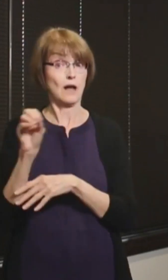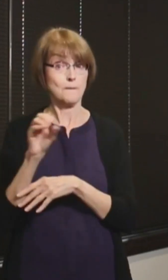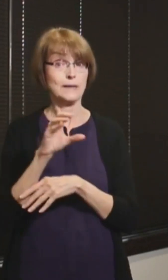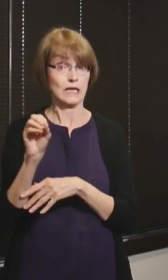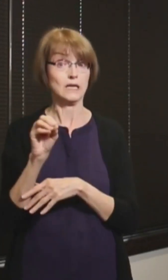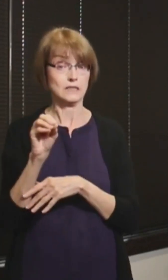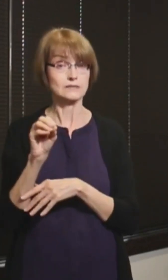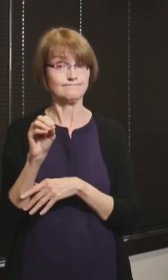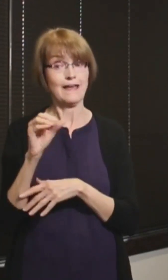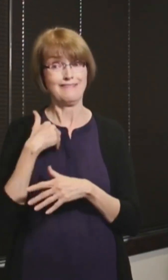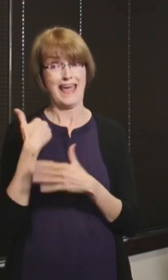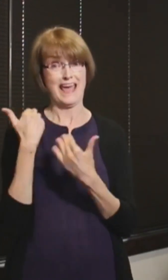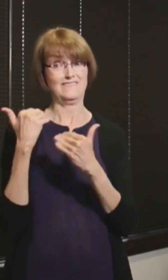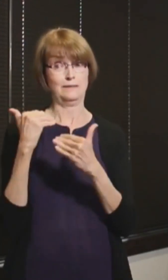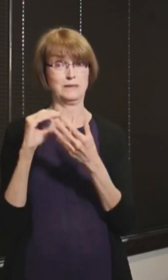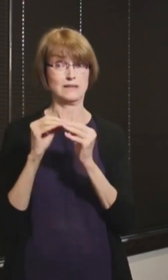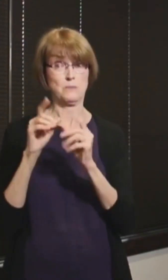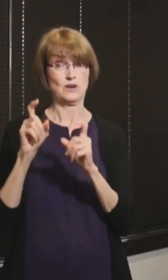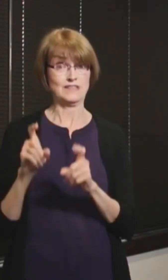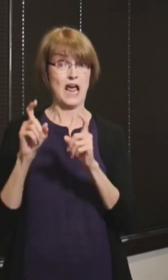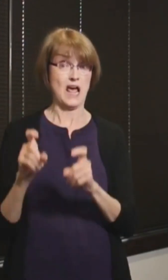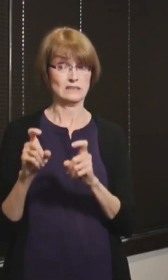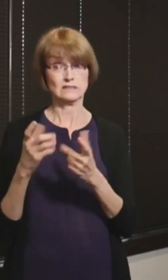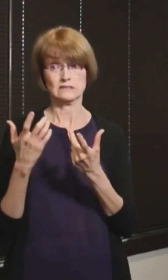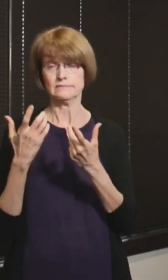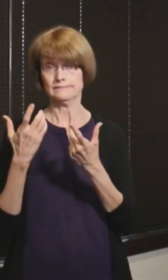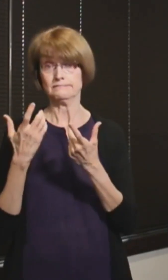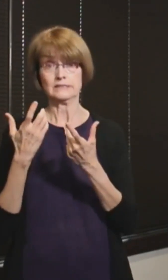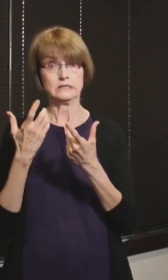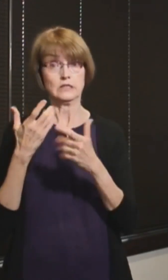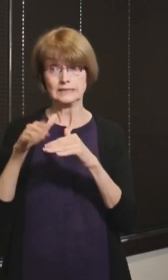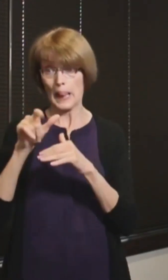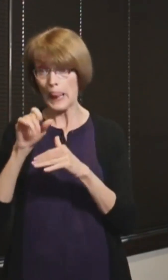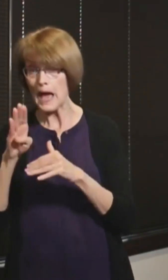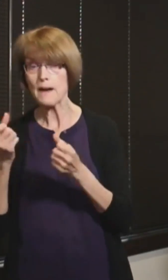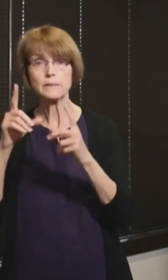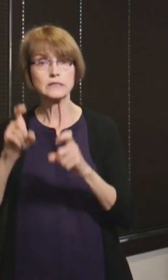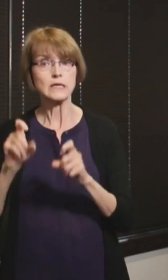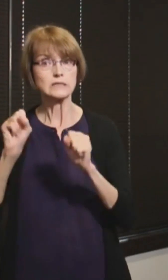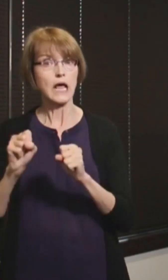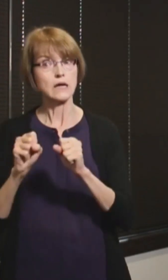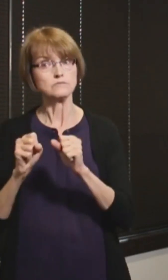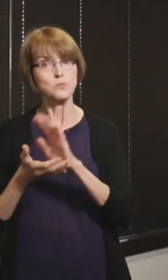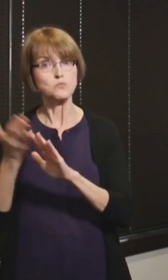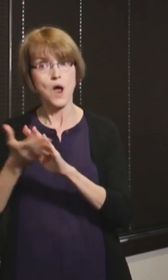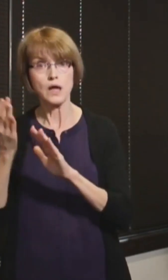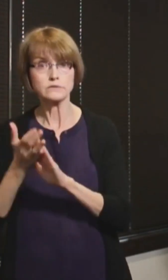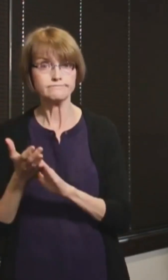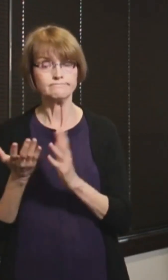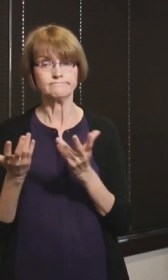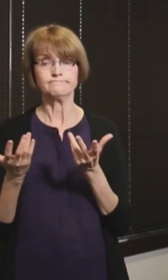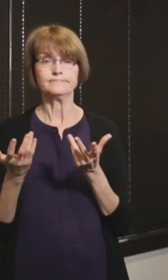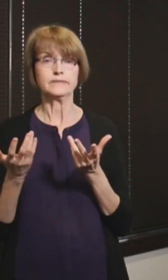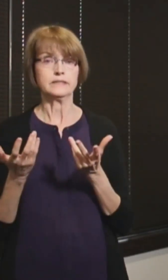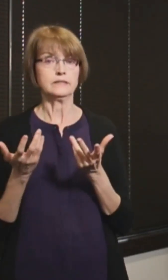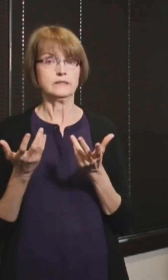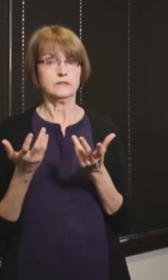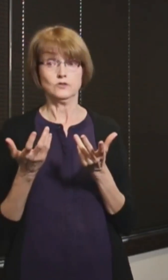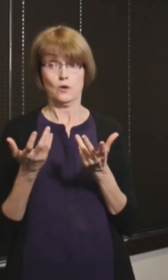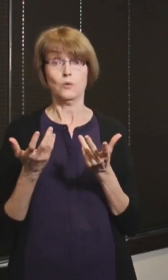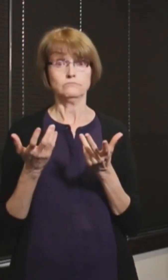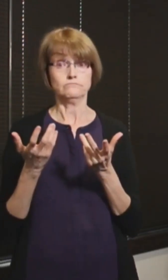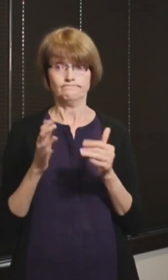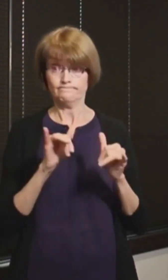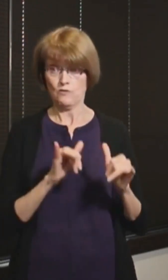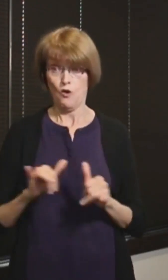have limited capacity on how many tests they can run. So as you've seen, increasing cases throughout the